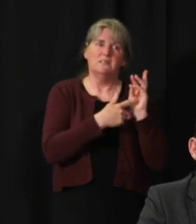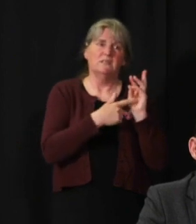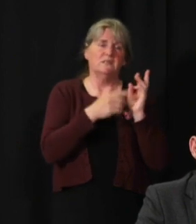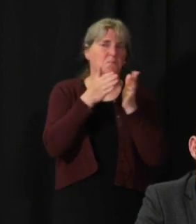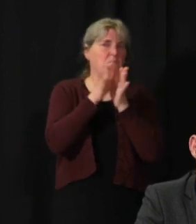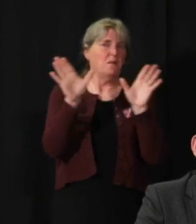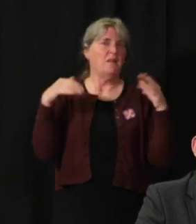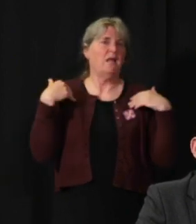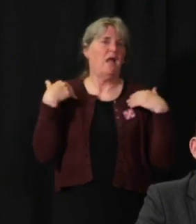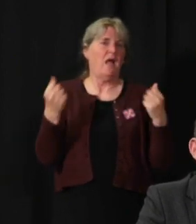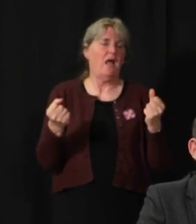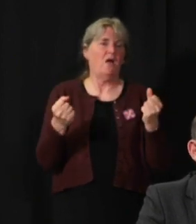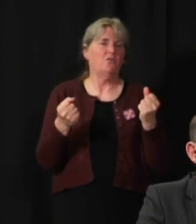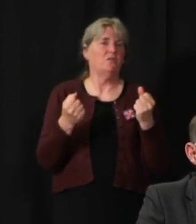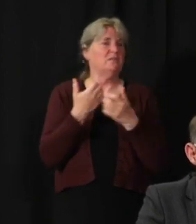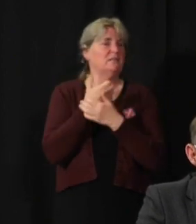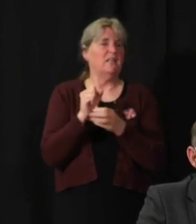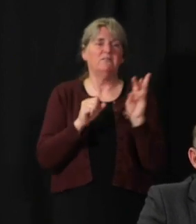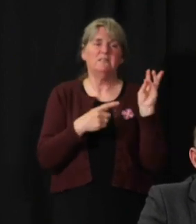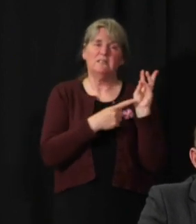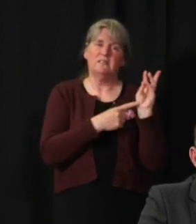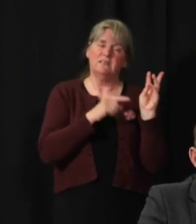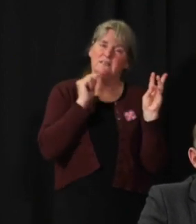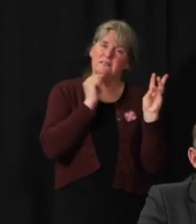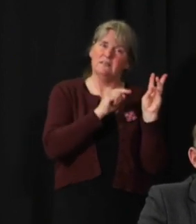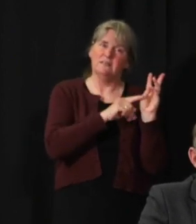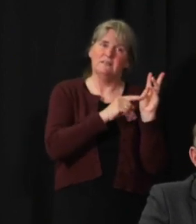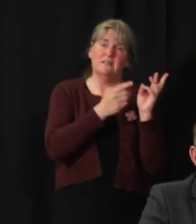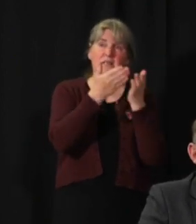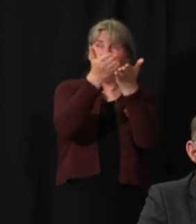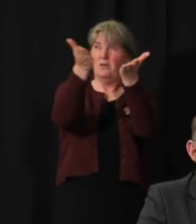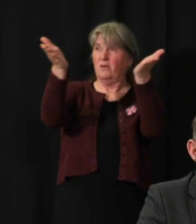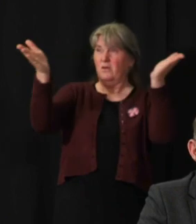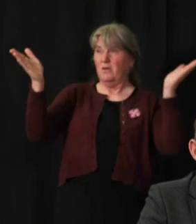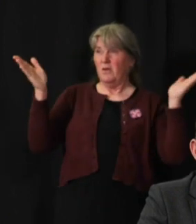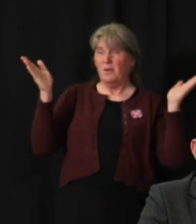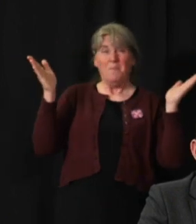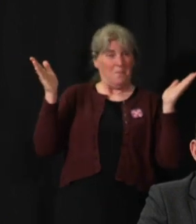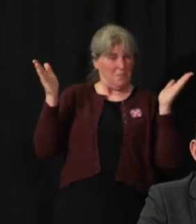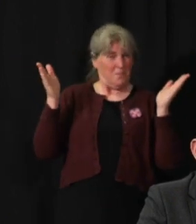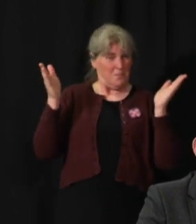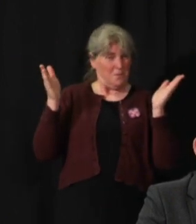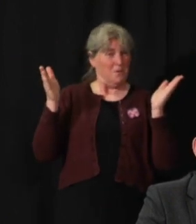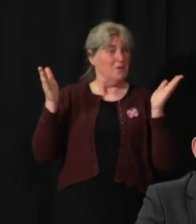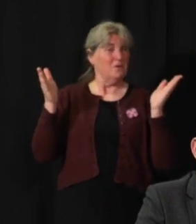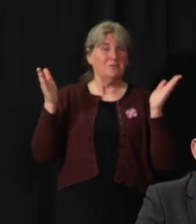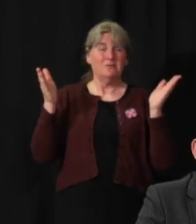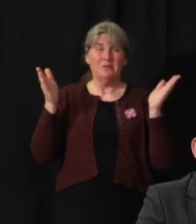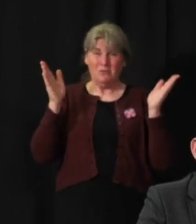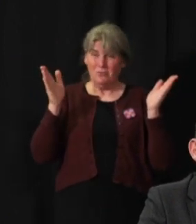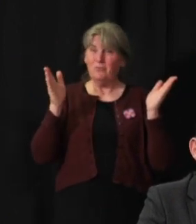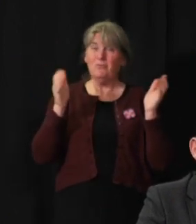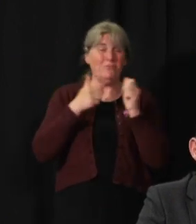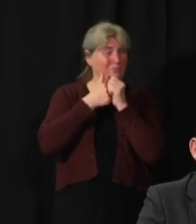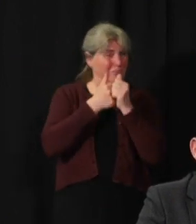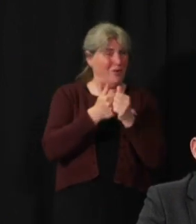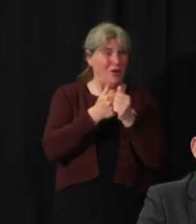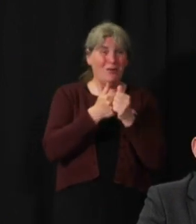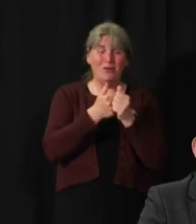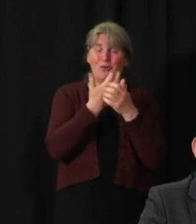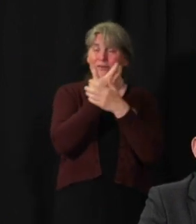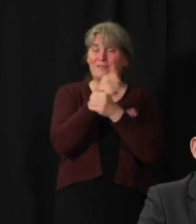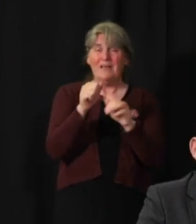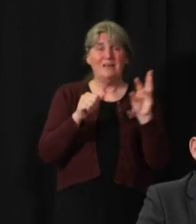measures. And that includes the public part, the public contribution part, which is those six steps to staying safe, the physical